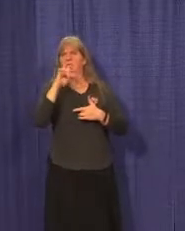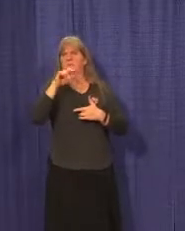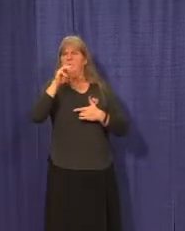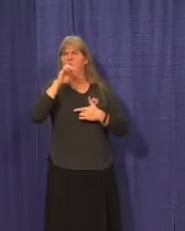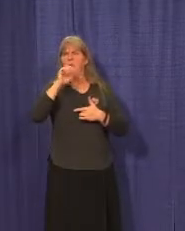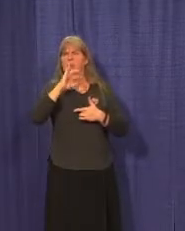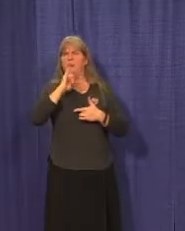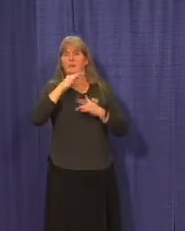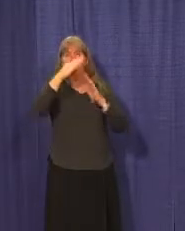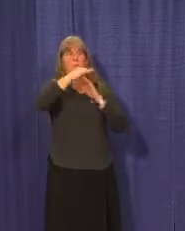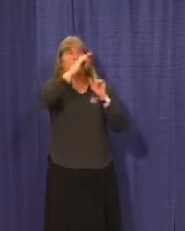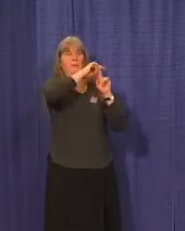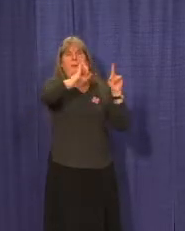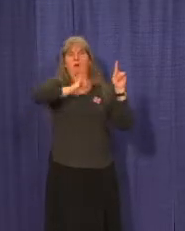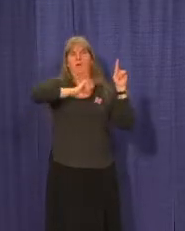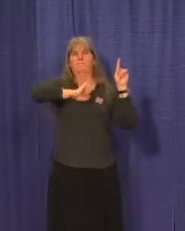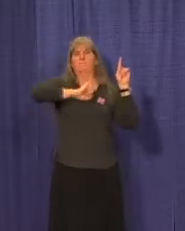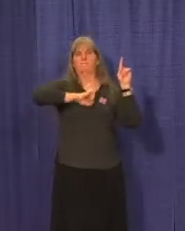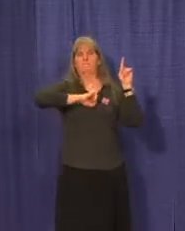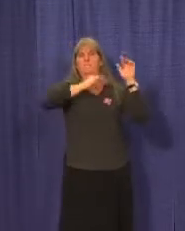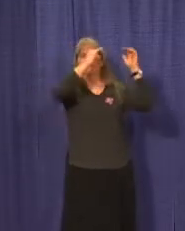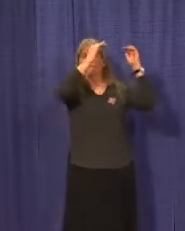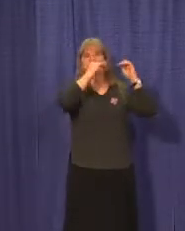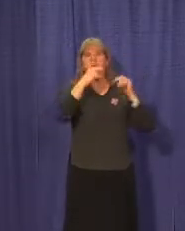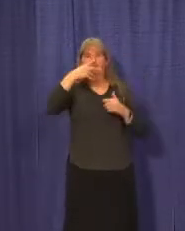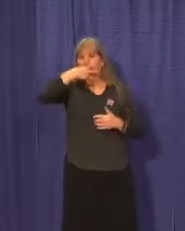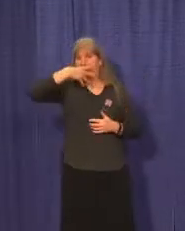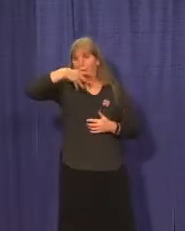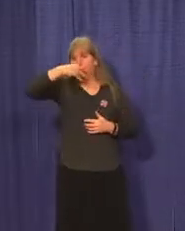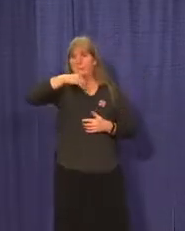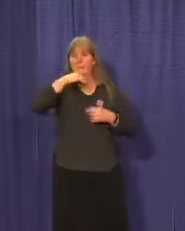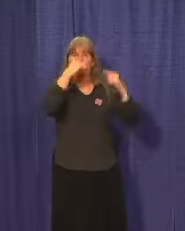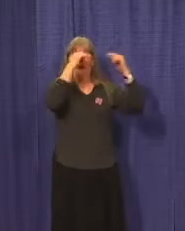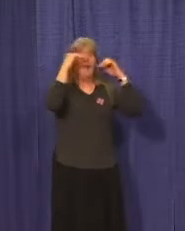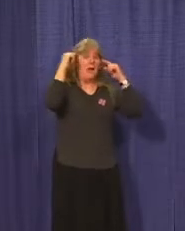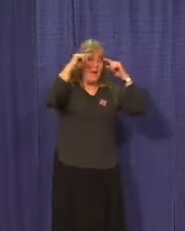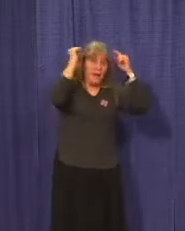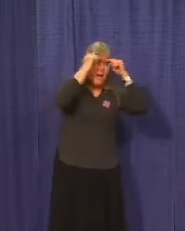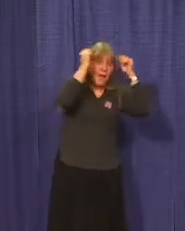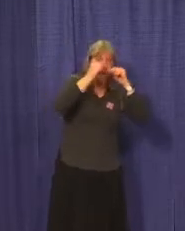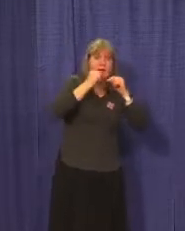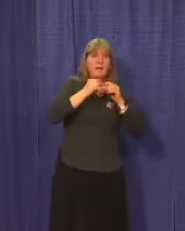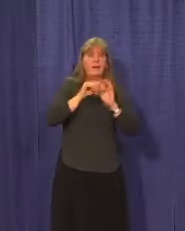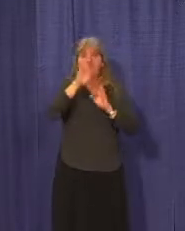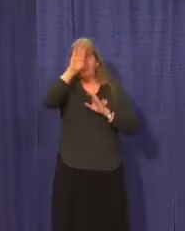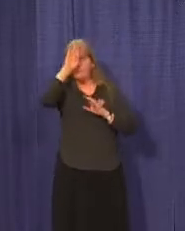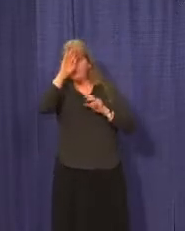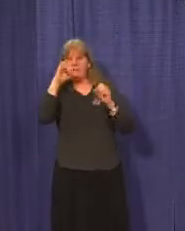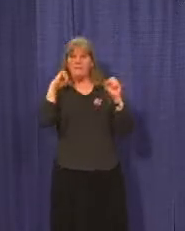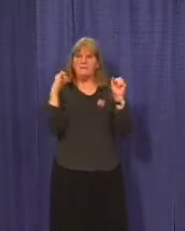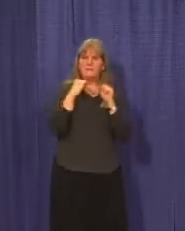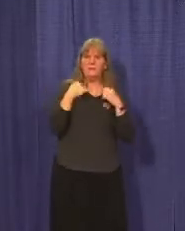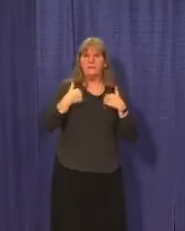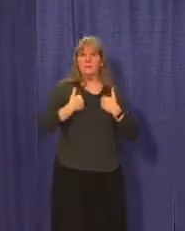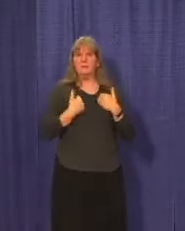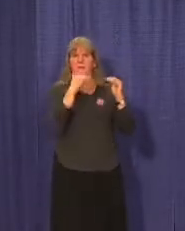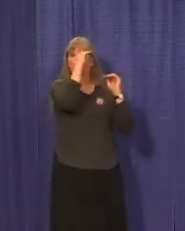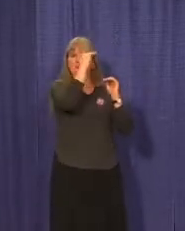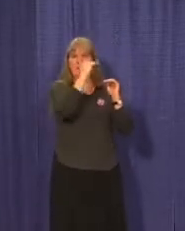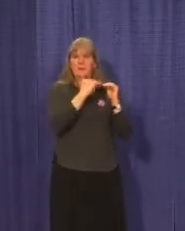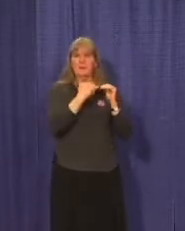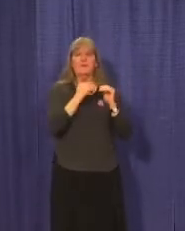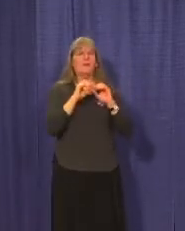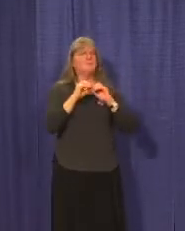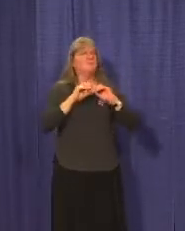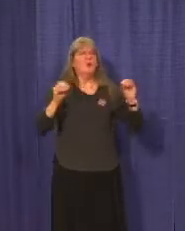at the top is cough and then runny nose, headache, fever or chills, fatigue, loss